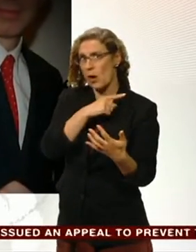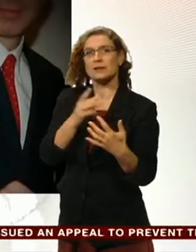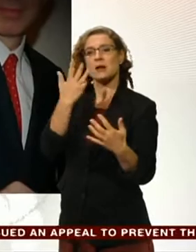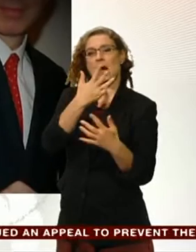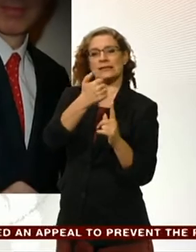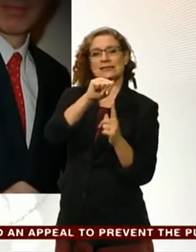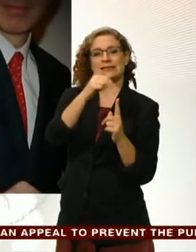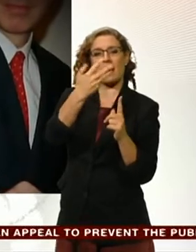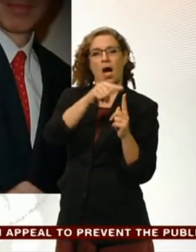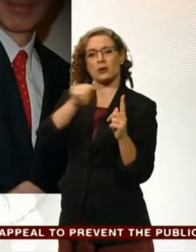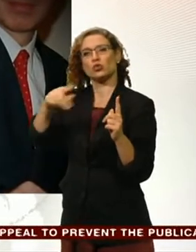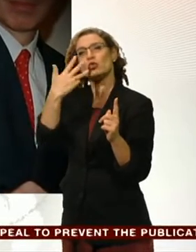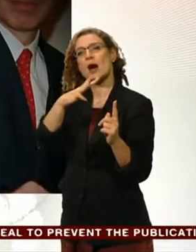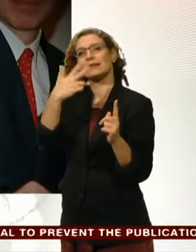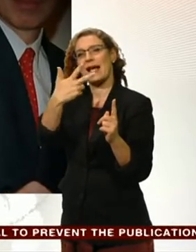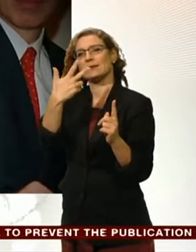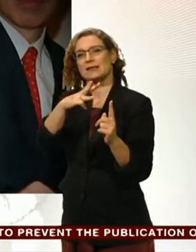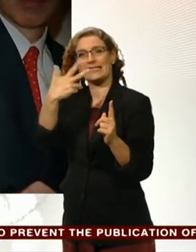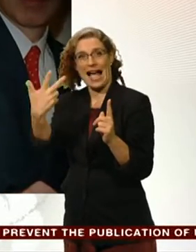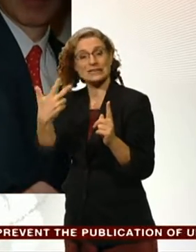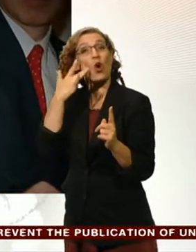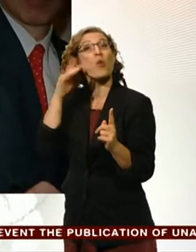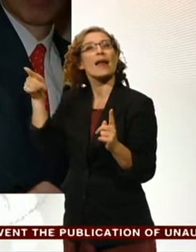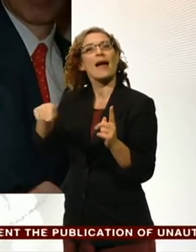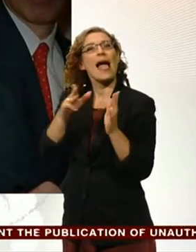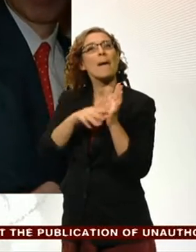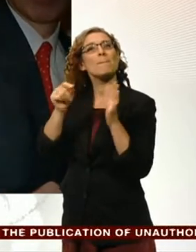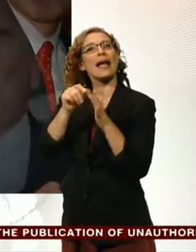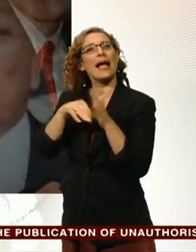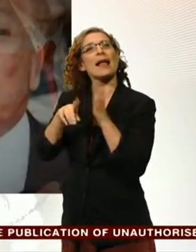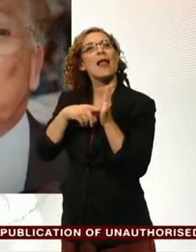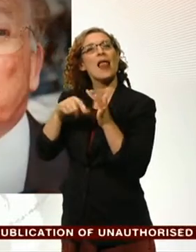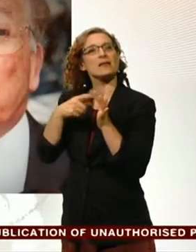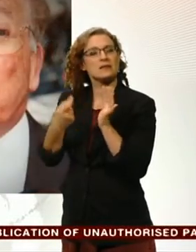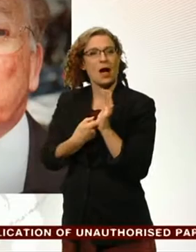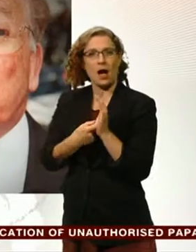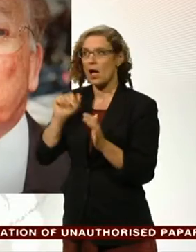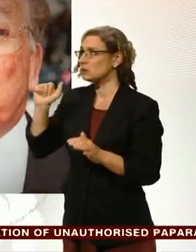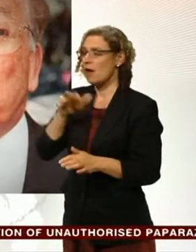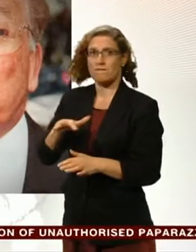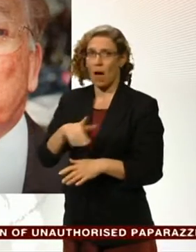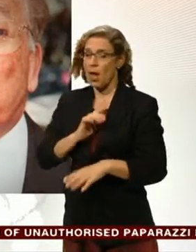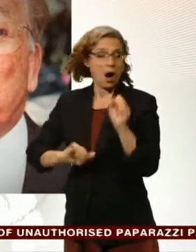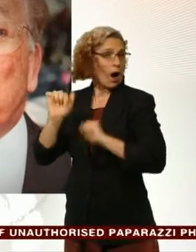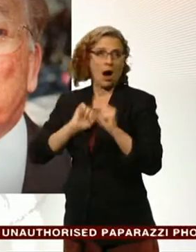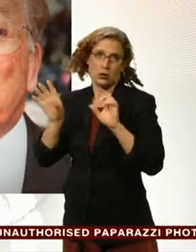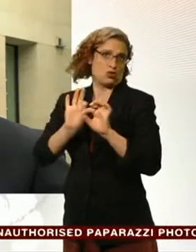and 1988, during his time as an MP in Leicester. His family have strongly denied his involvement.